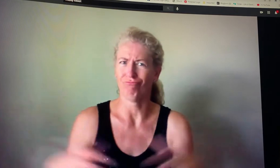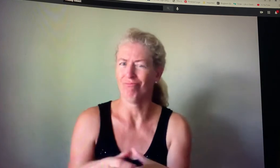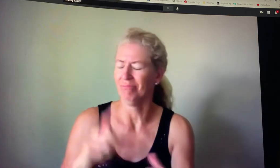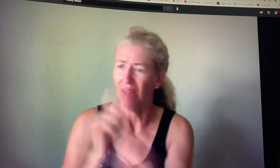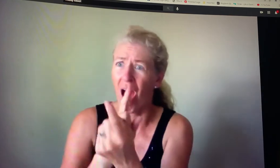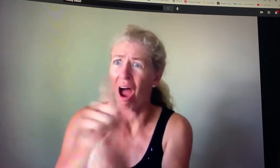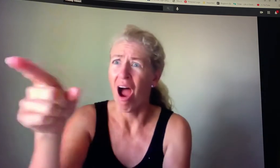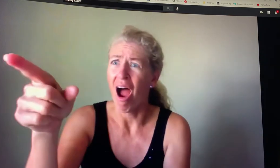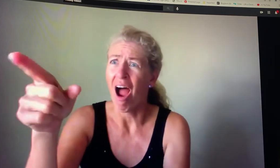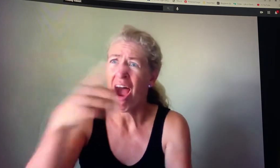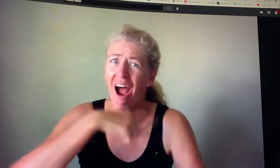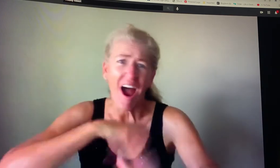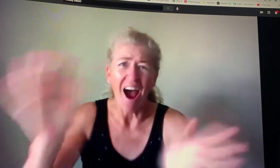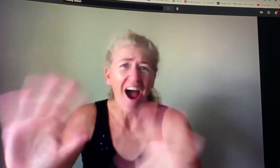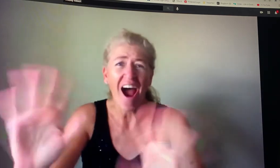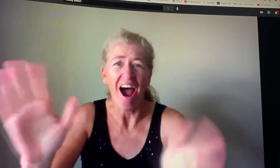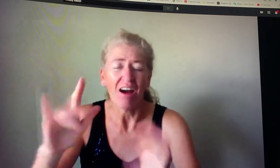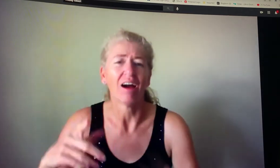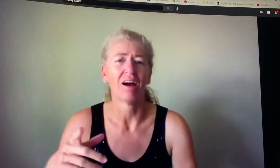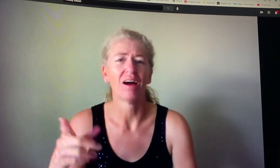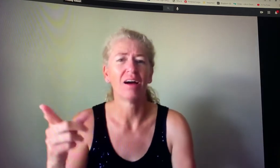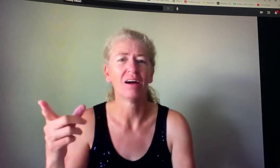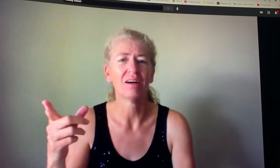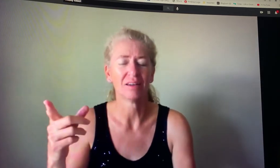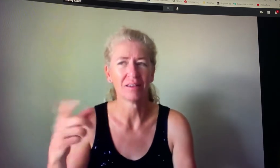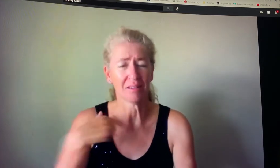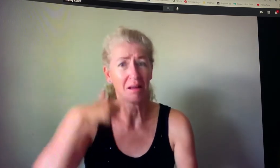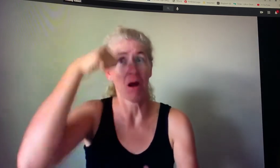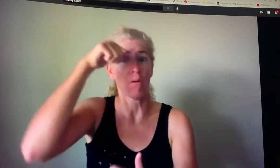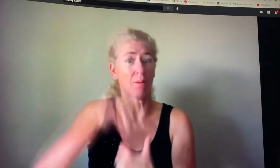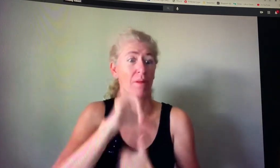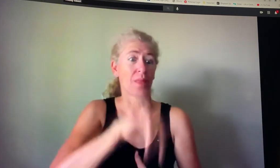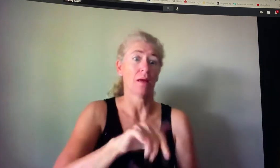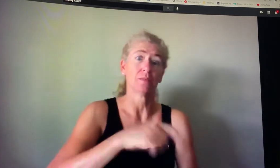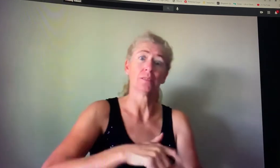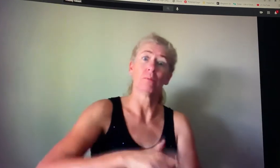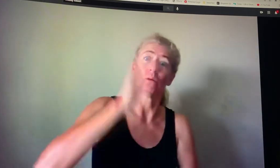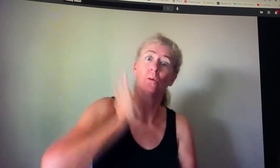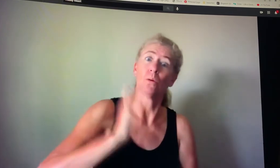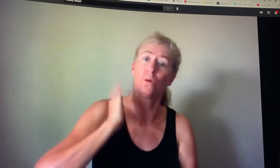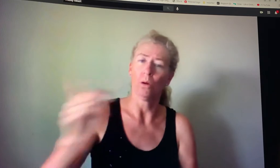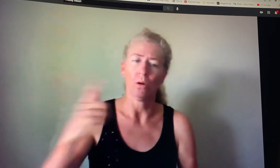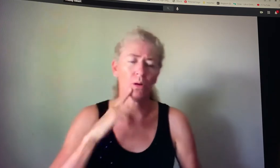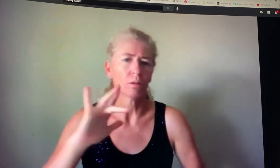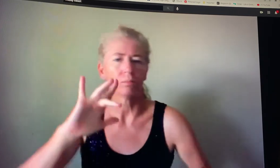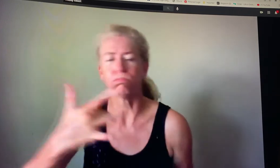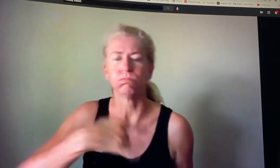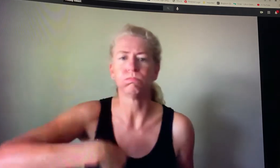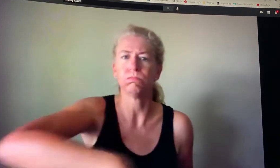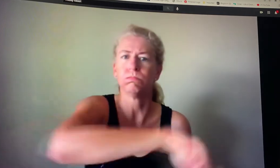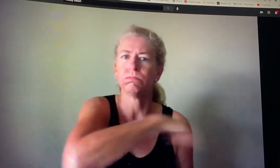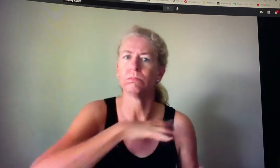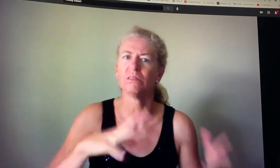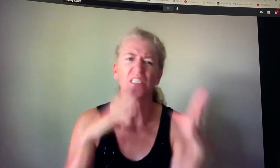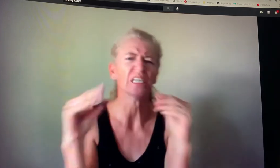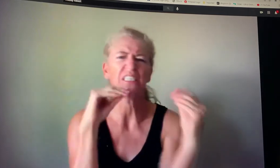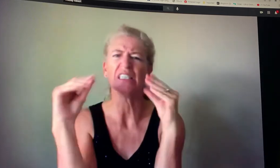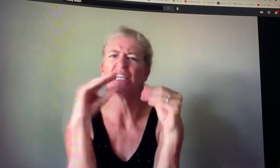so years later i happened to see him i was shocked and i happened to see that him remember back in the day he